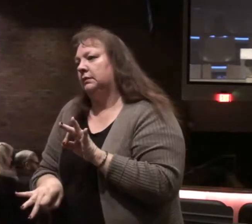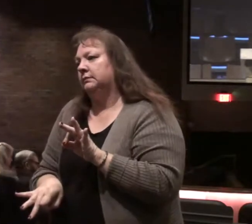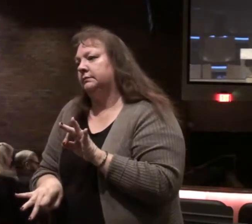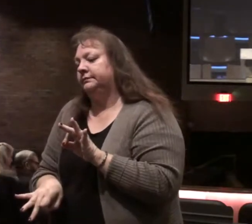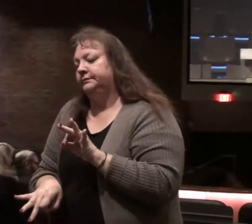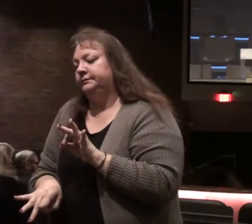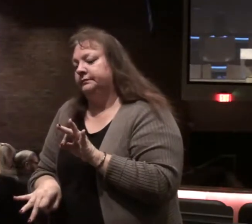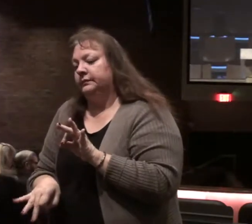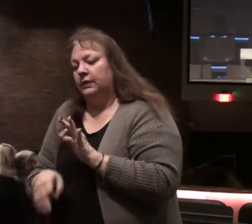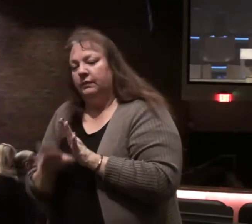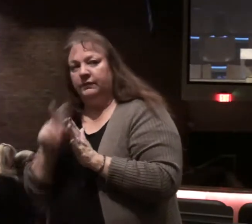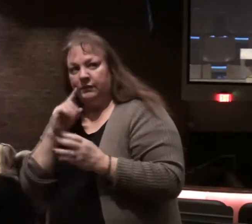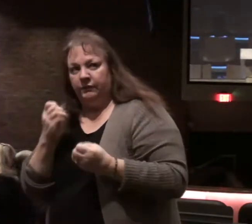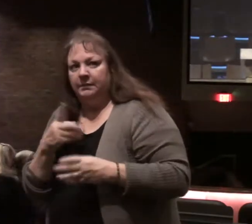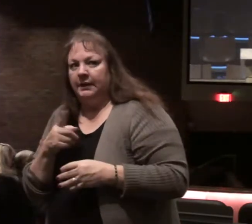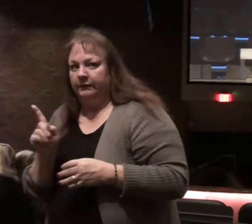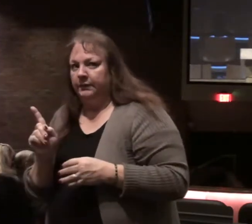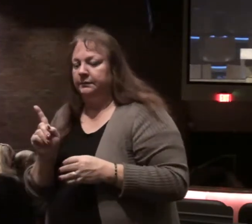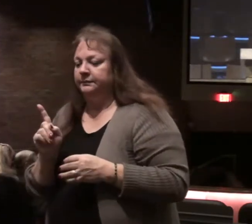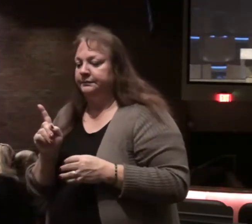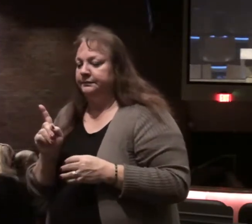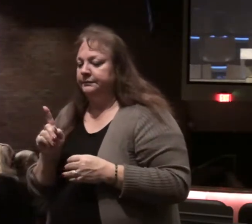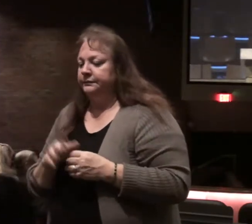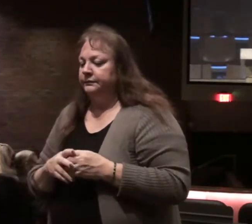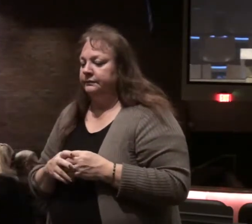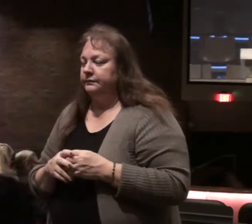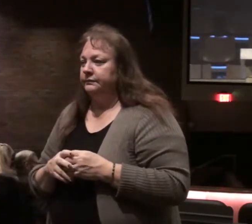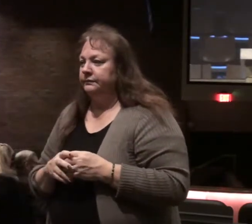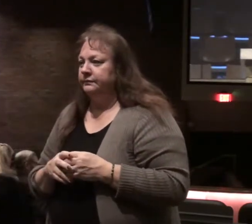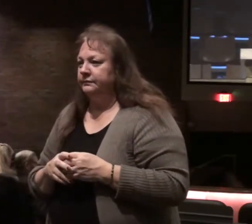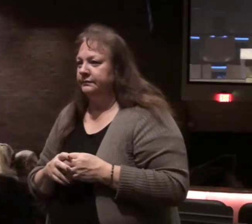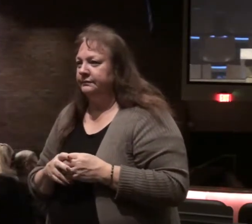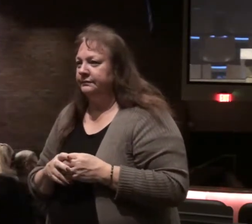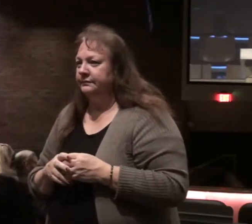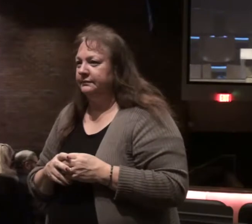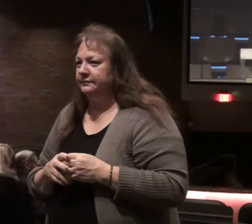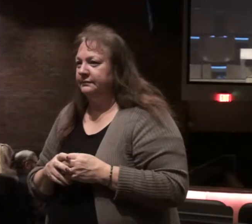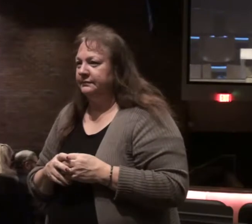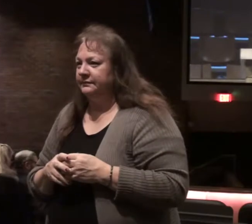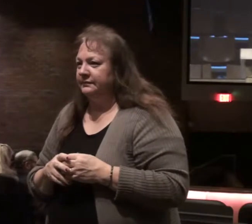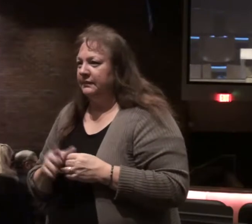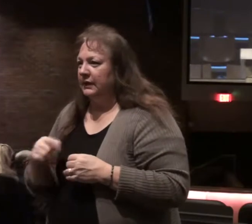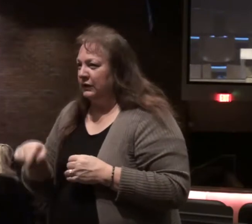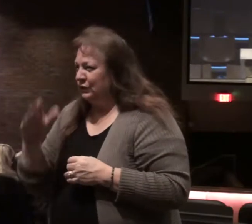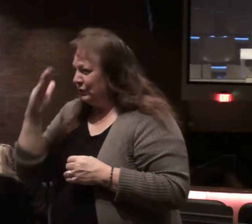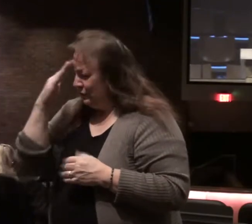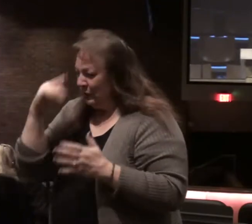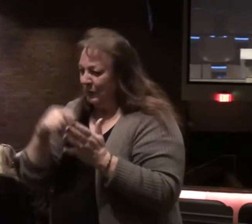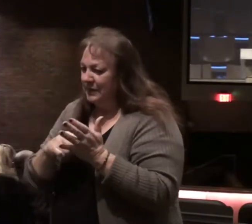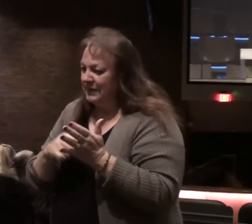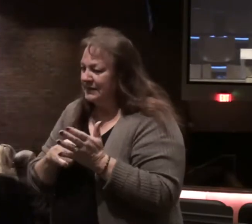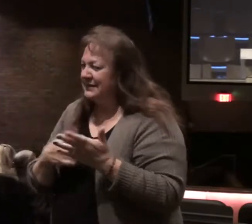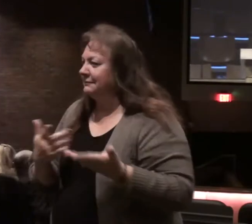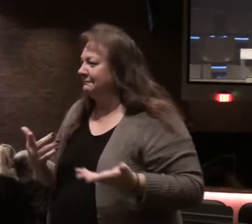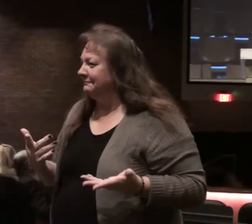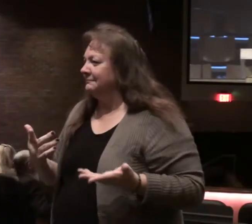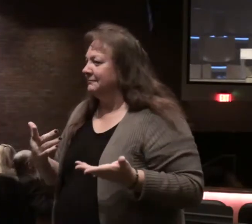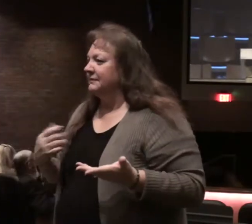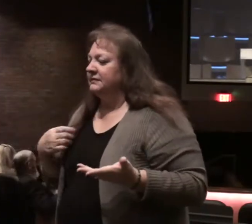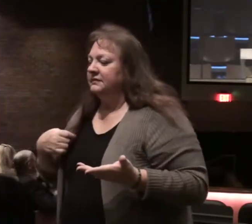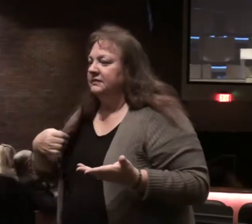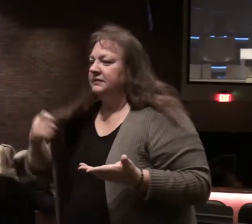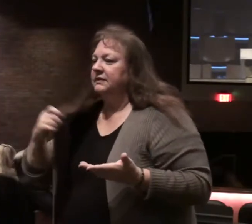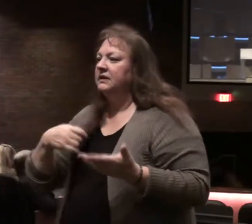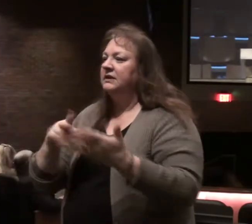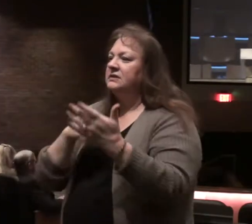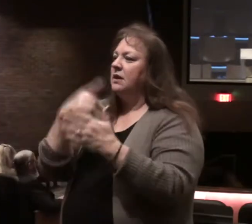review for many of you I'm reading stirring up your mind as you know these things many of are already the